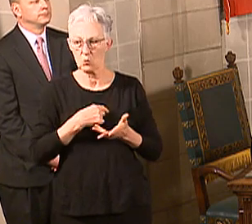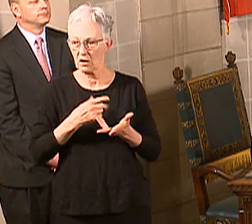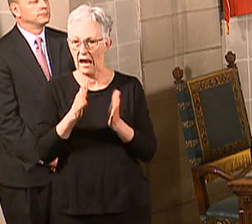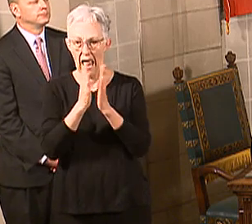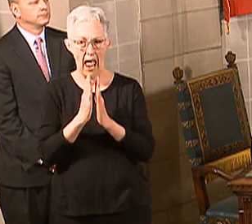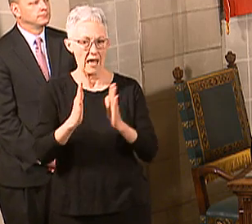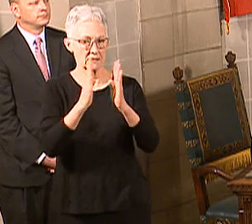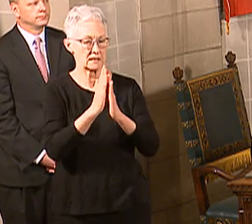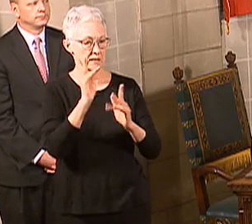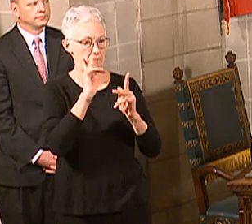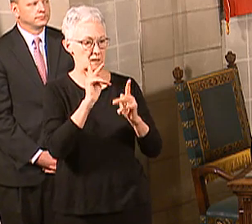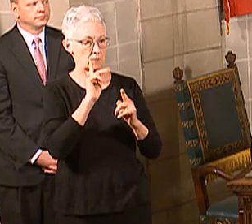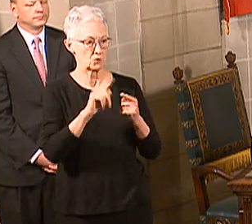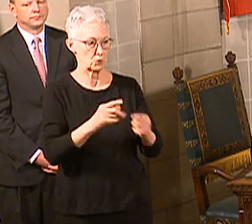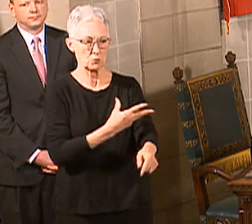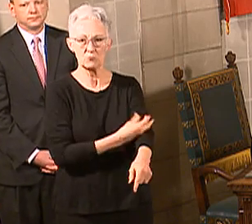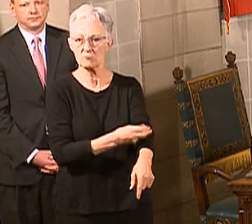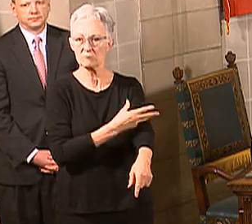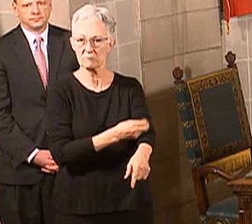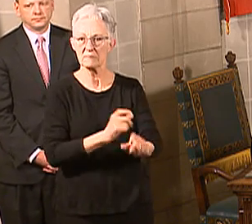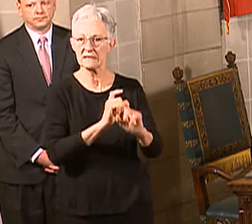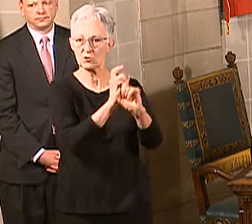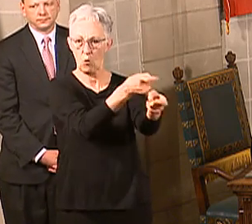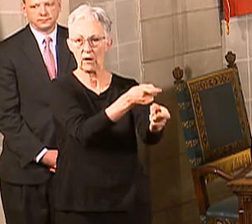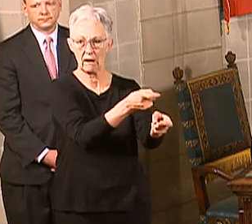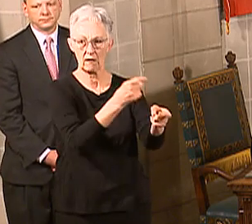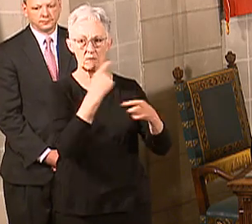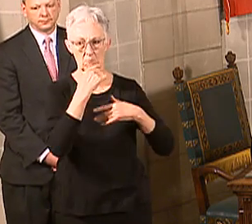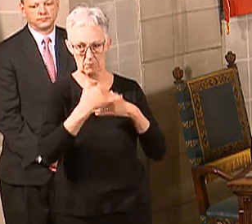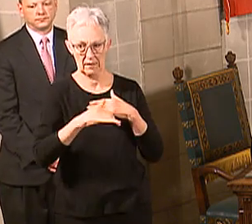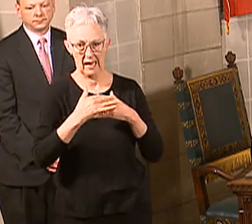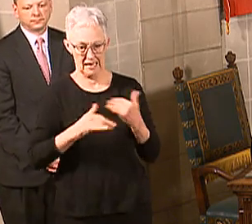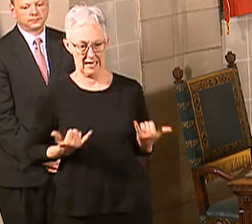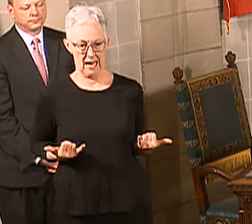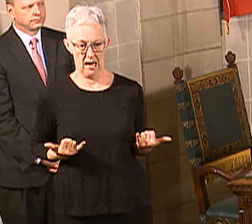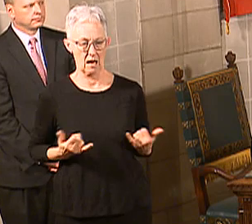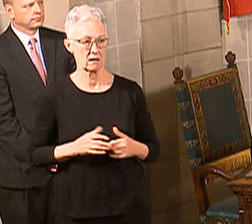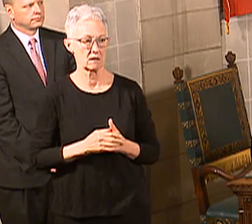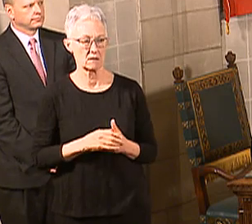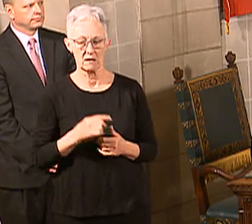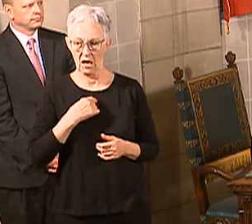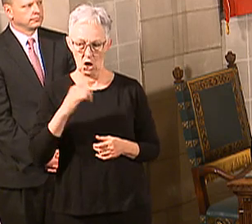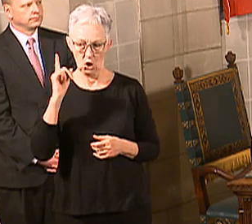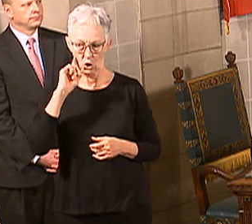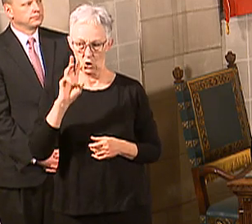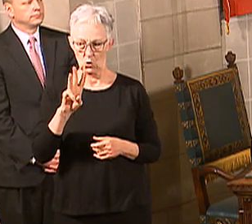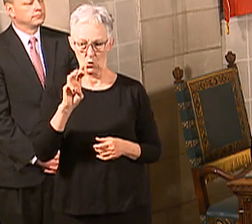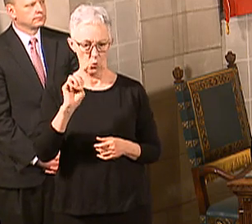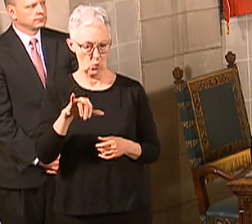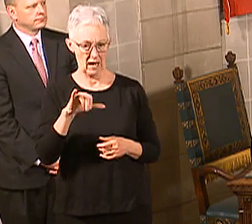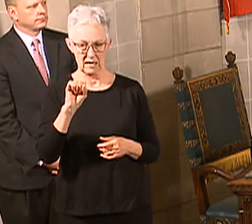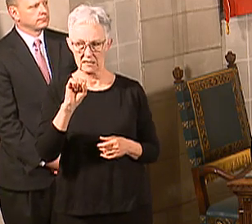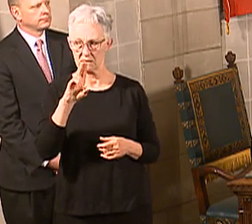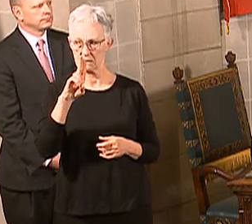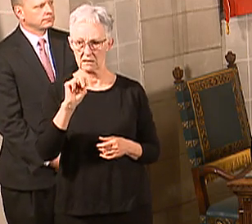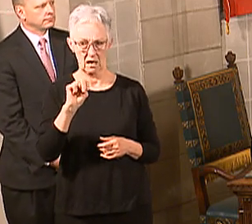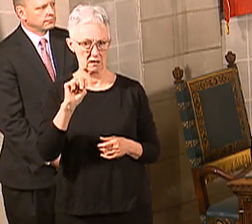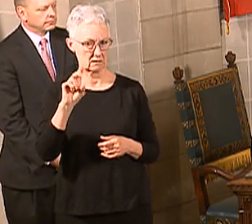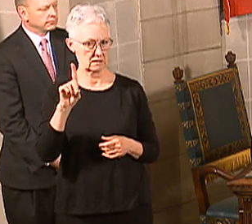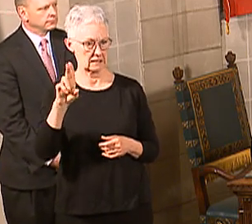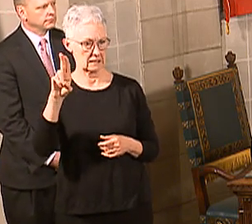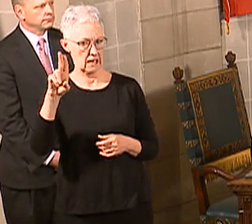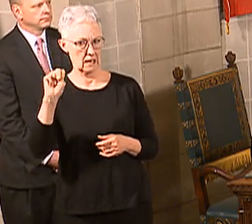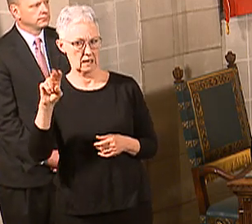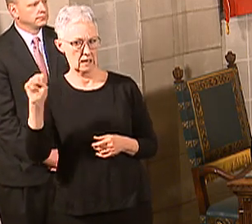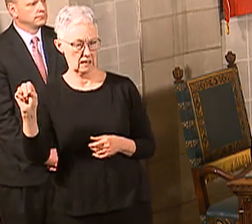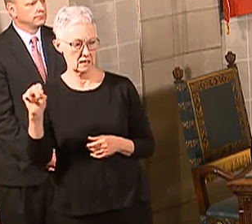conference to contact the American Red Cross to donate blood. I've heard from Waysen Dunn, who was with us last week, that we have seen a great